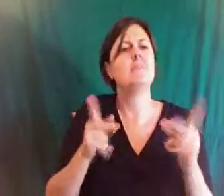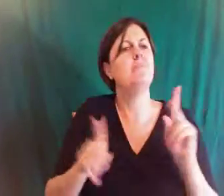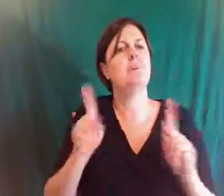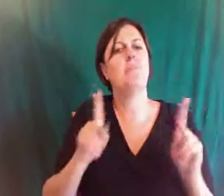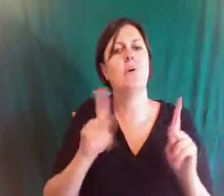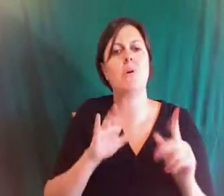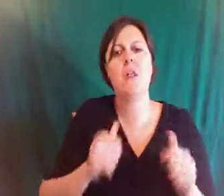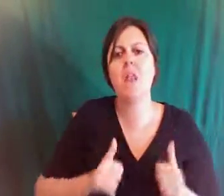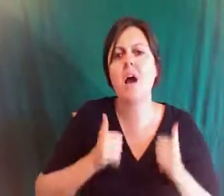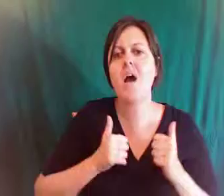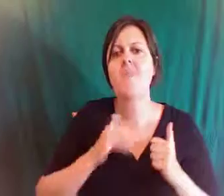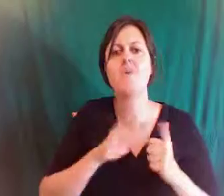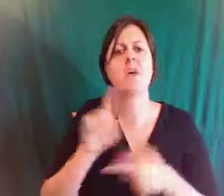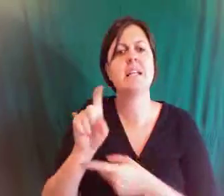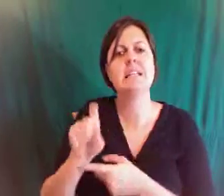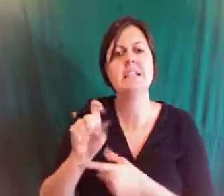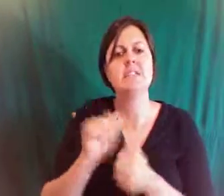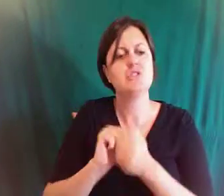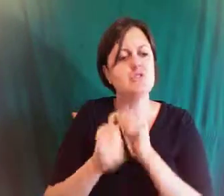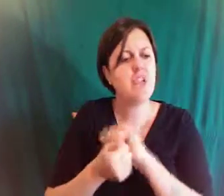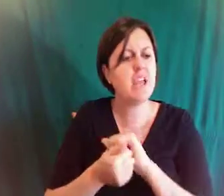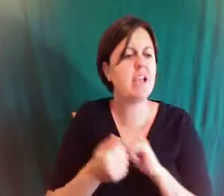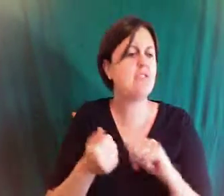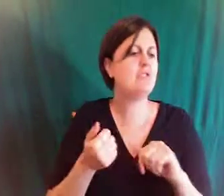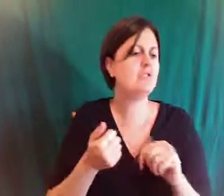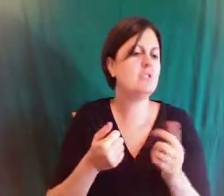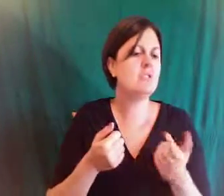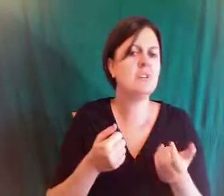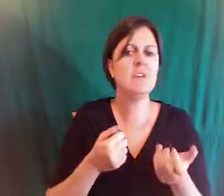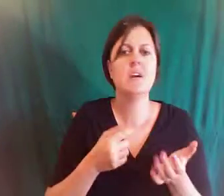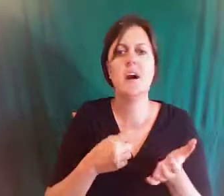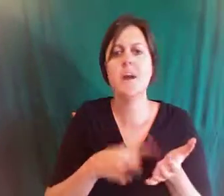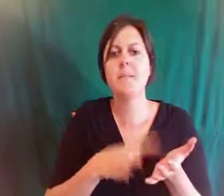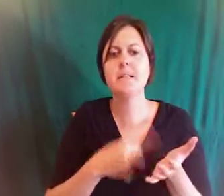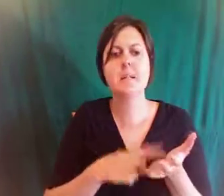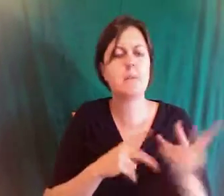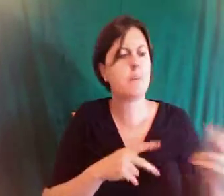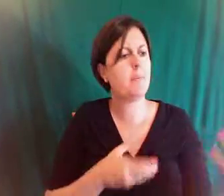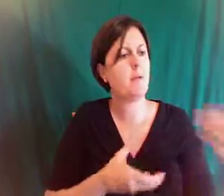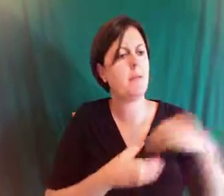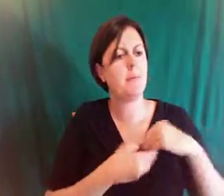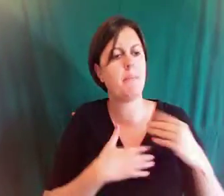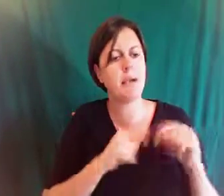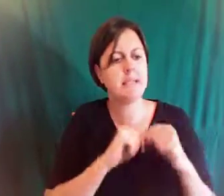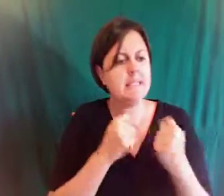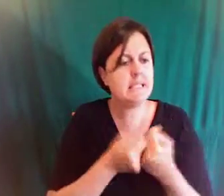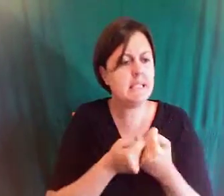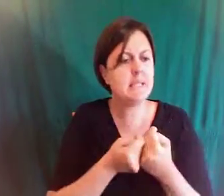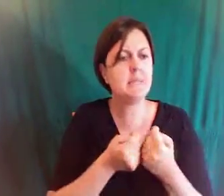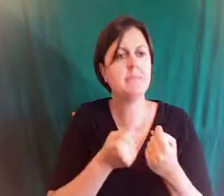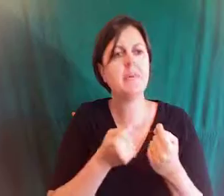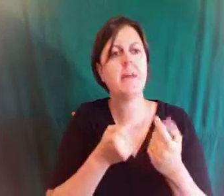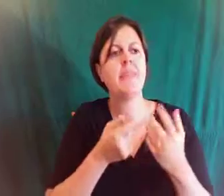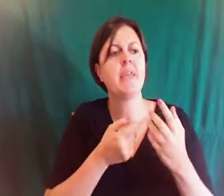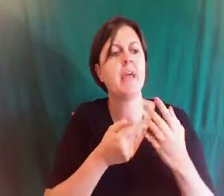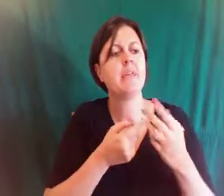may have worked well in the beginning doesn't necessarily work later on you know your business changes you need to keep changing the resources and